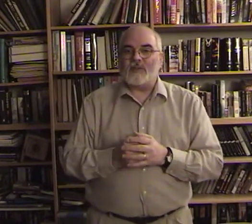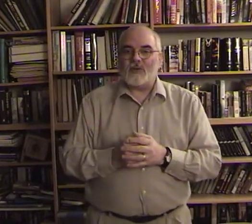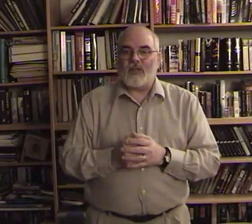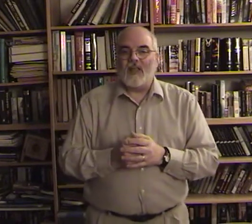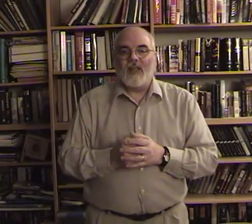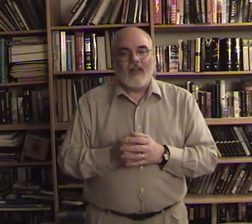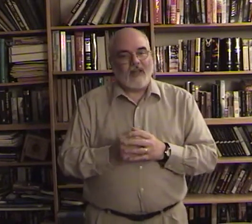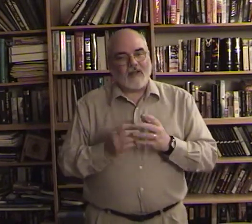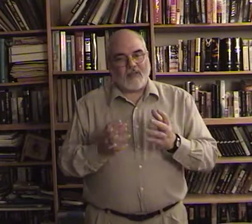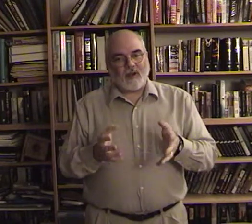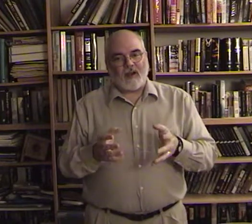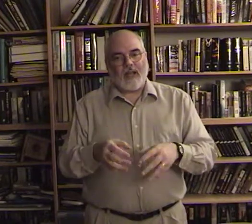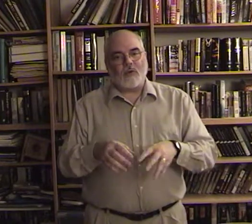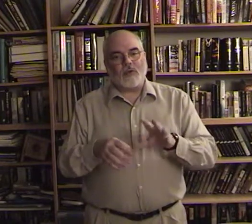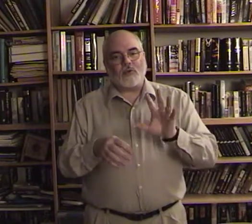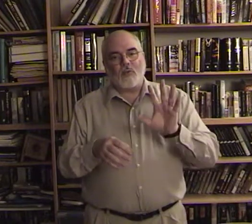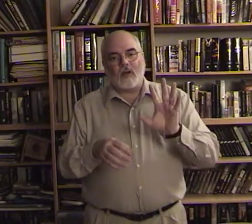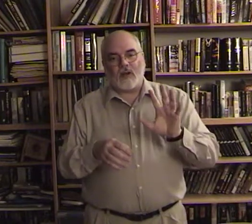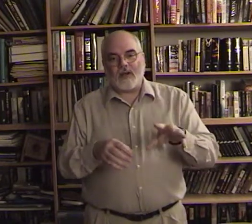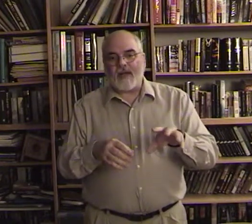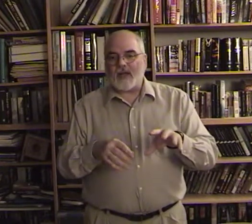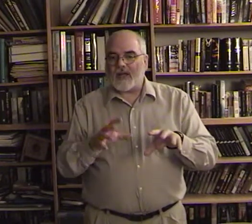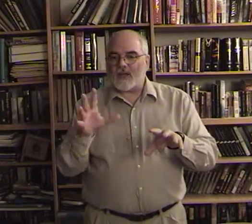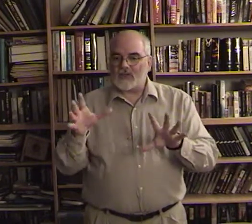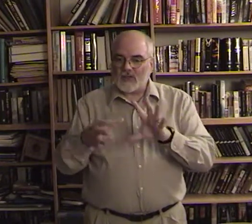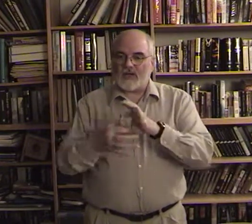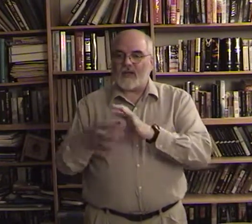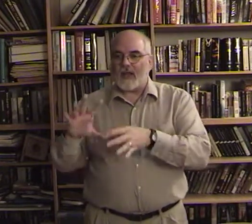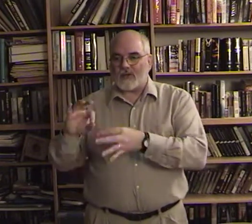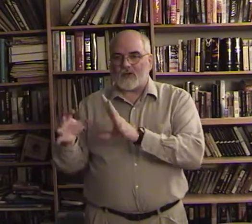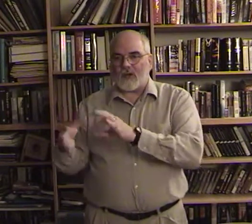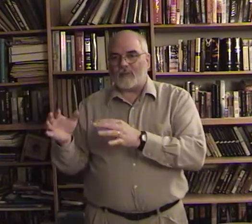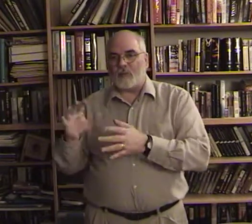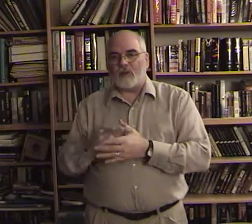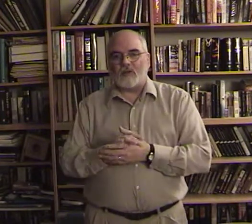okay and in their language we're going to leave out a lot of little connector type words